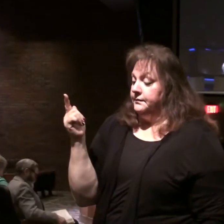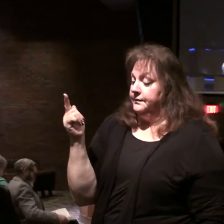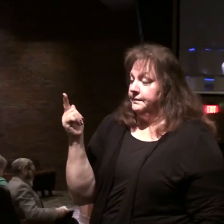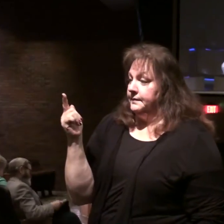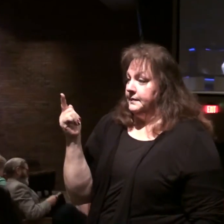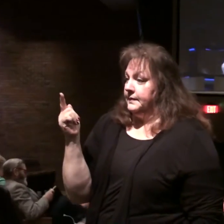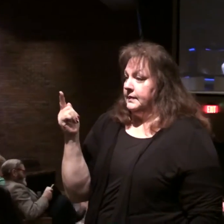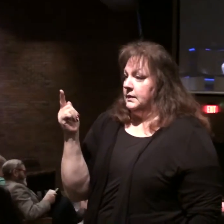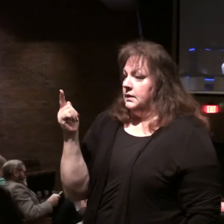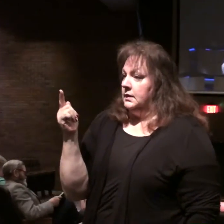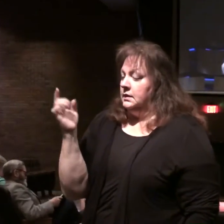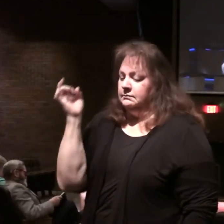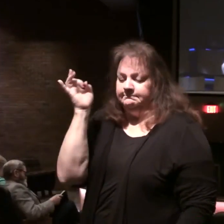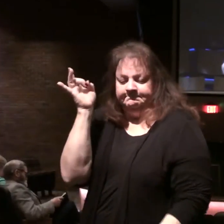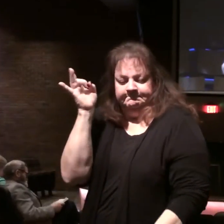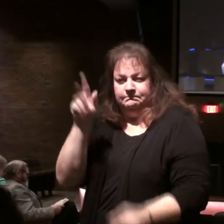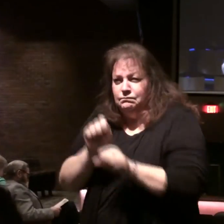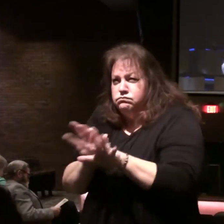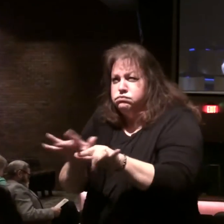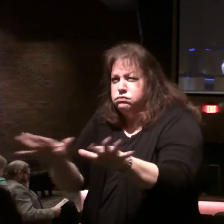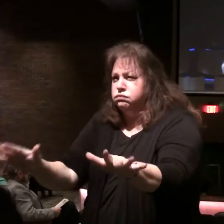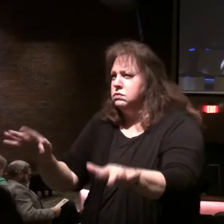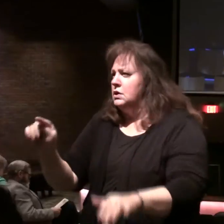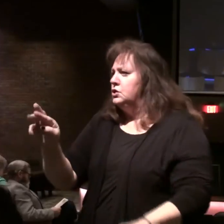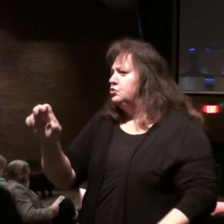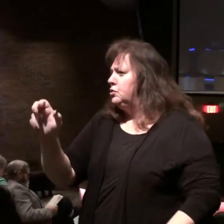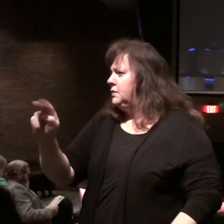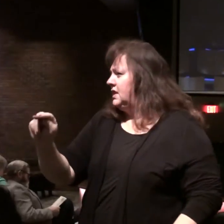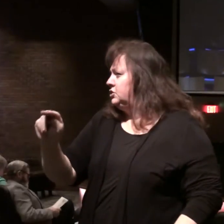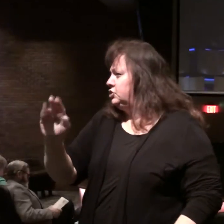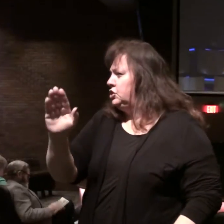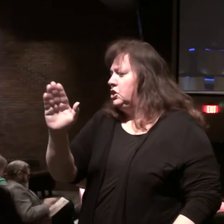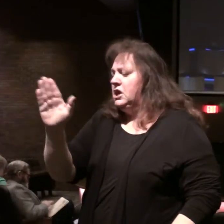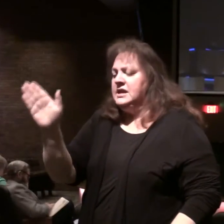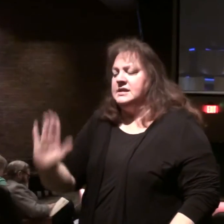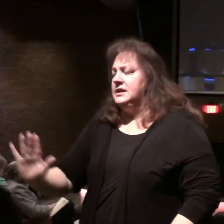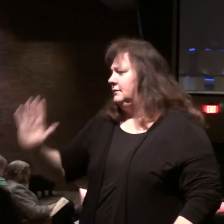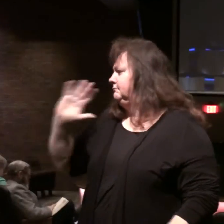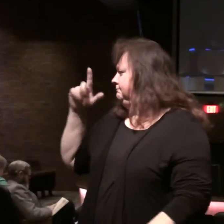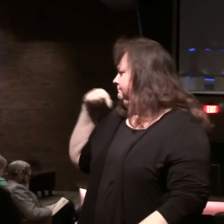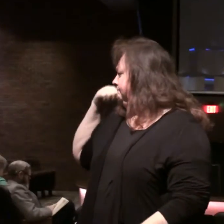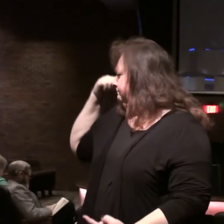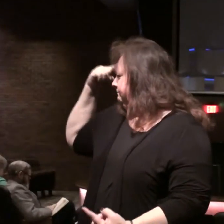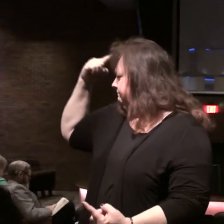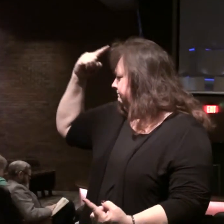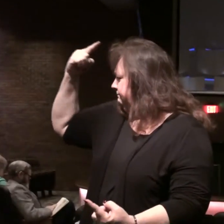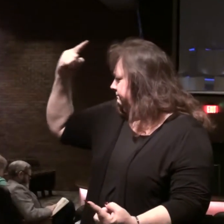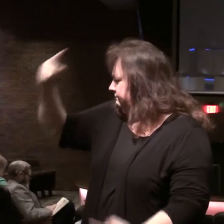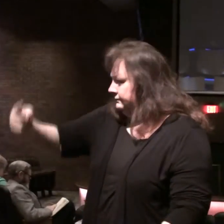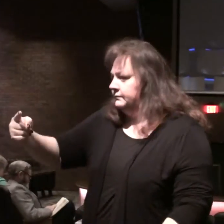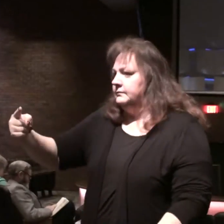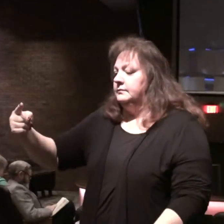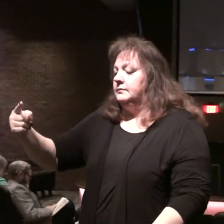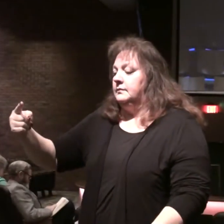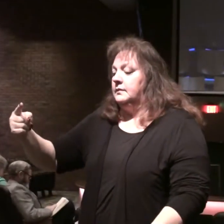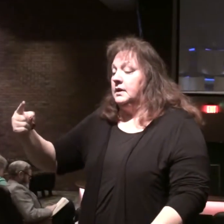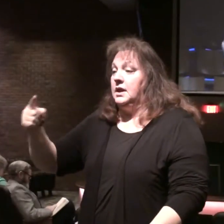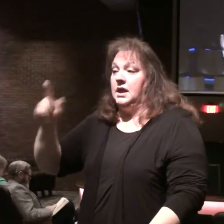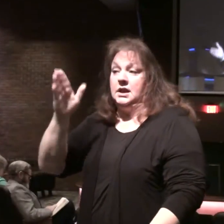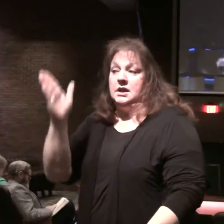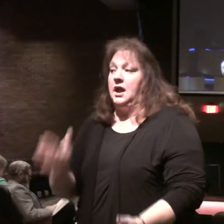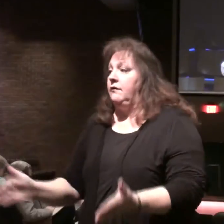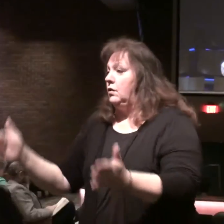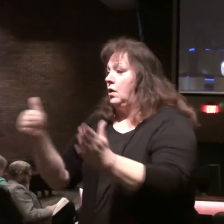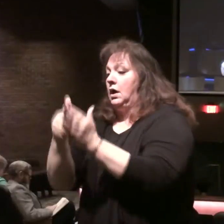that breaks out that great tribulation such as never not occurred since the beginning of the world until now nor